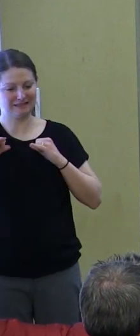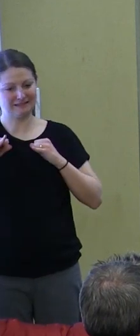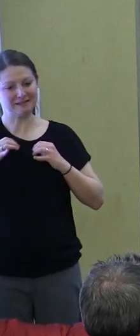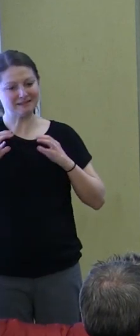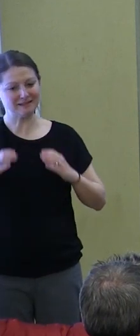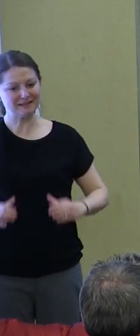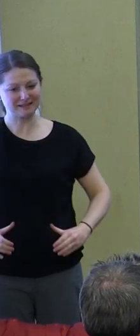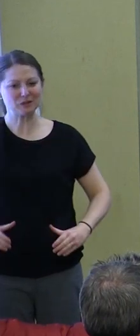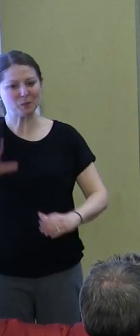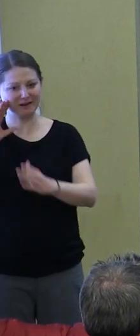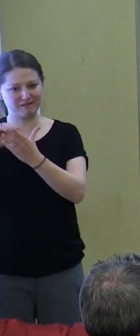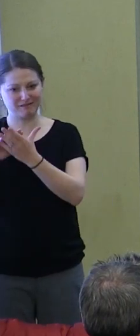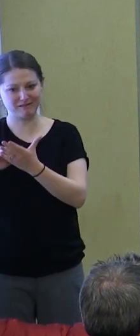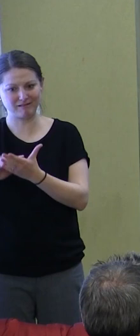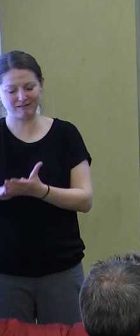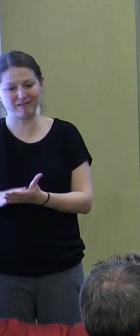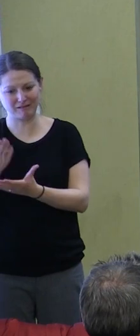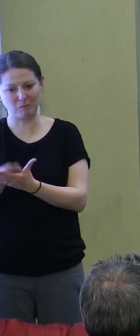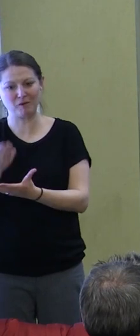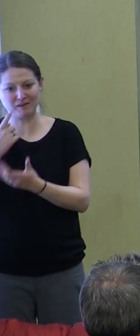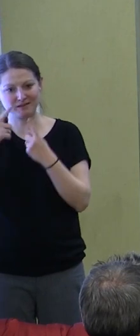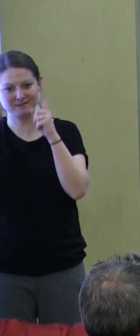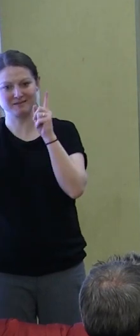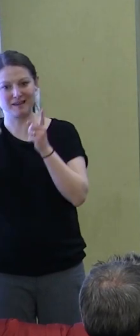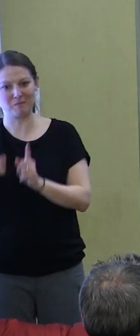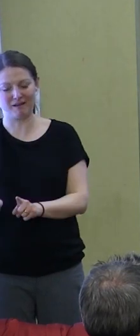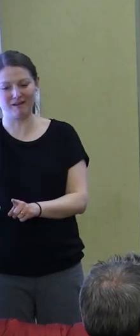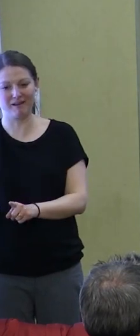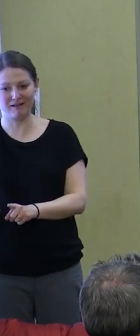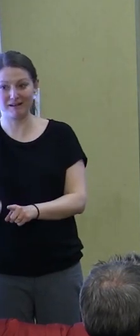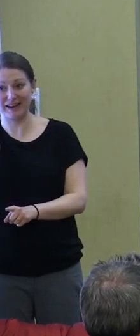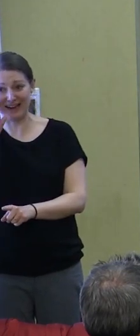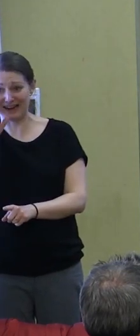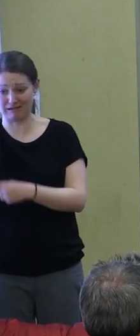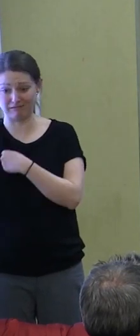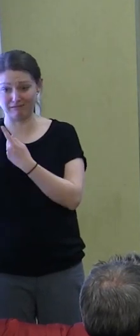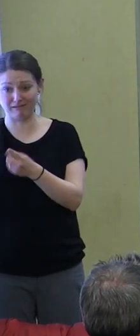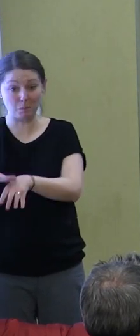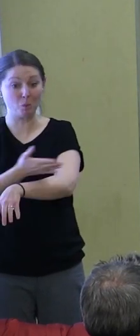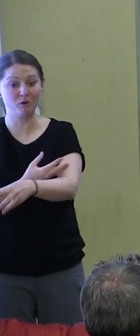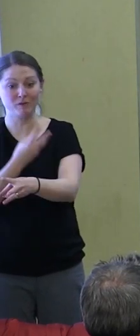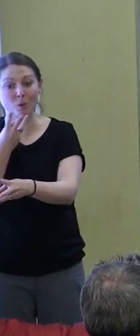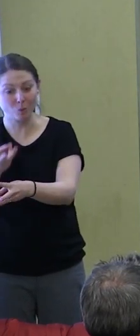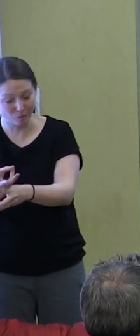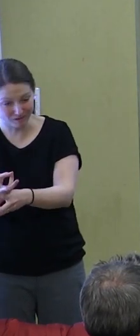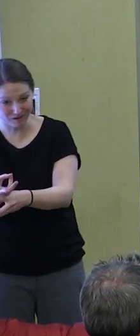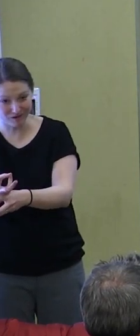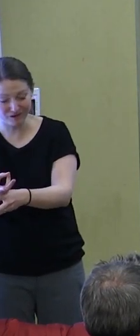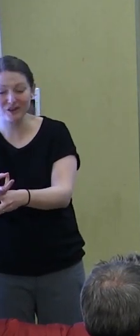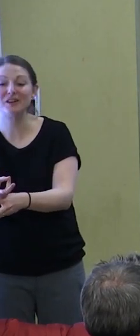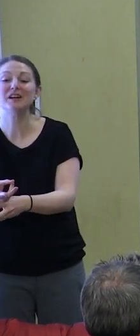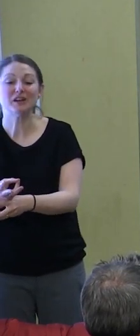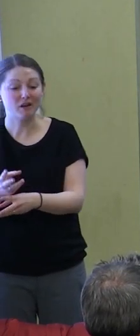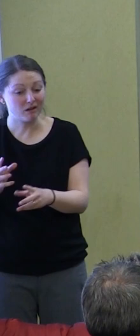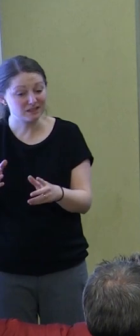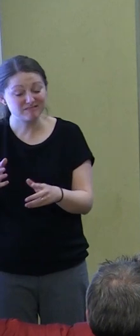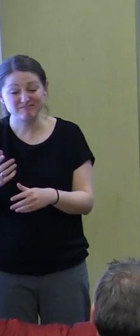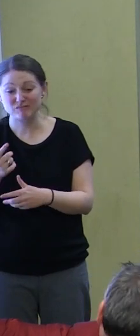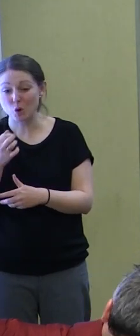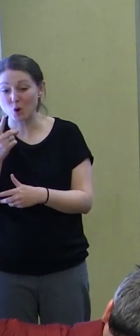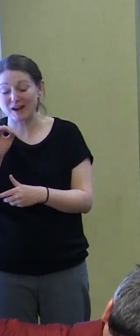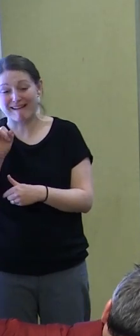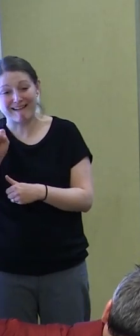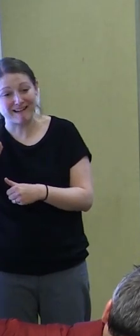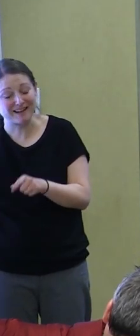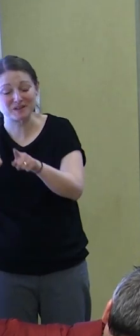impact of human effort that has demonstrably improved the world, revealing goodness and just action, even